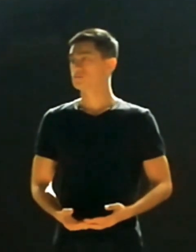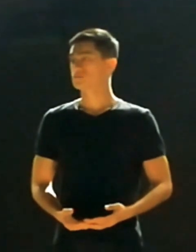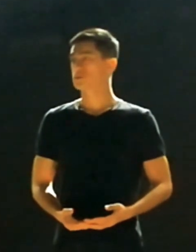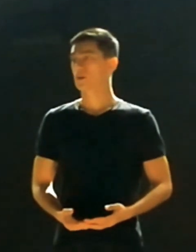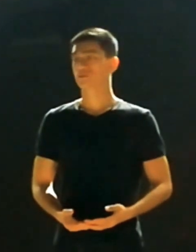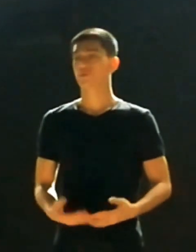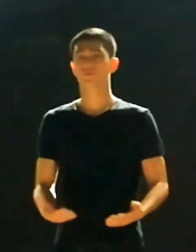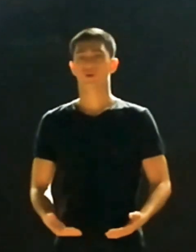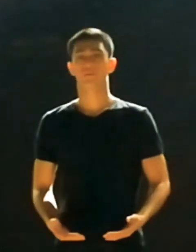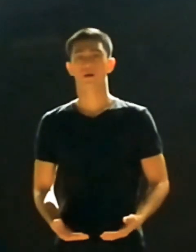So, I go to look for him.